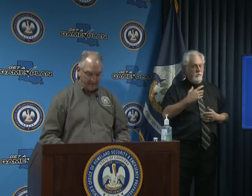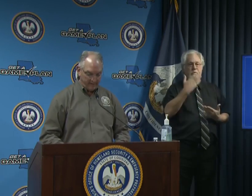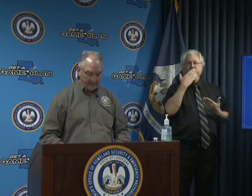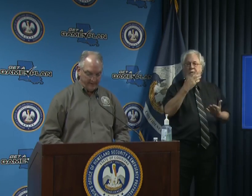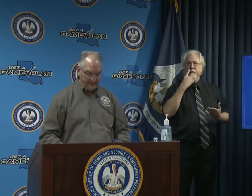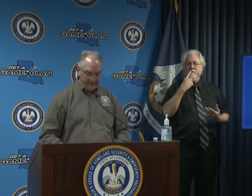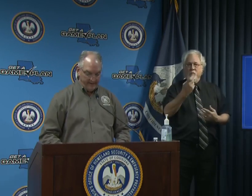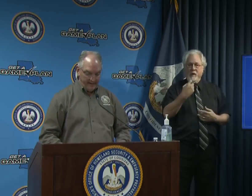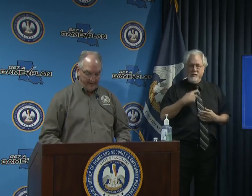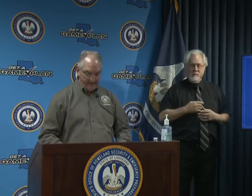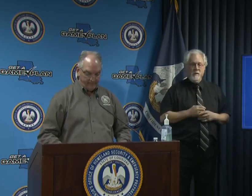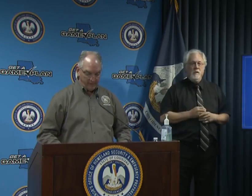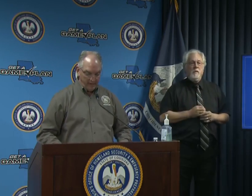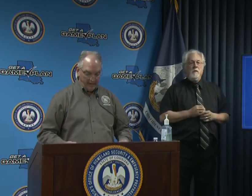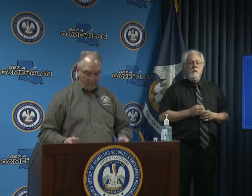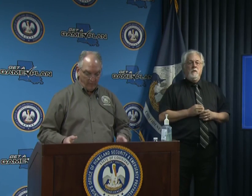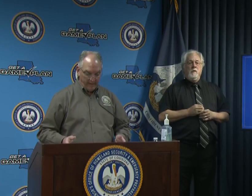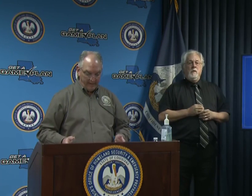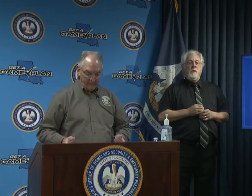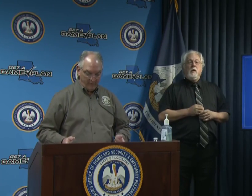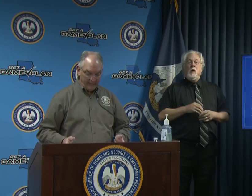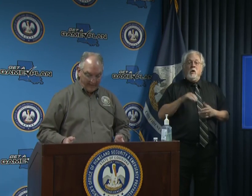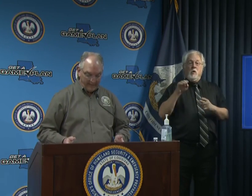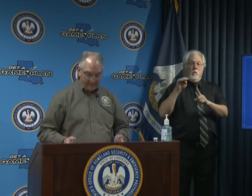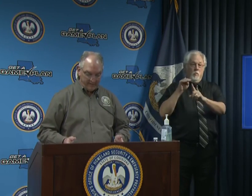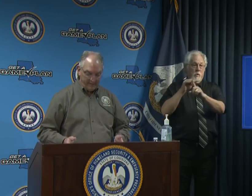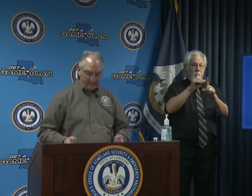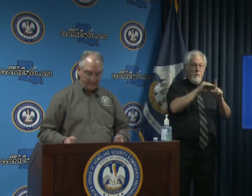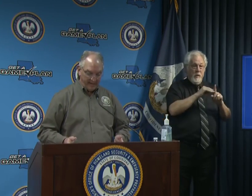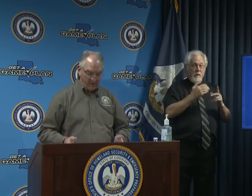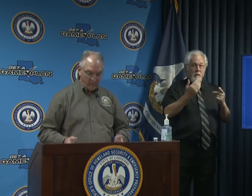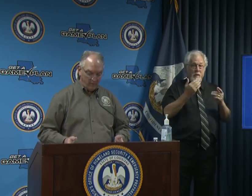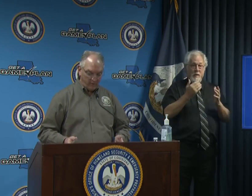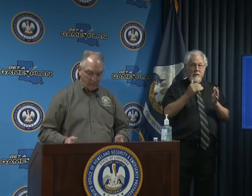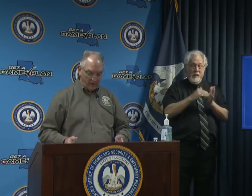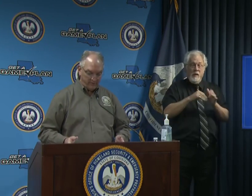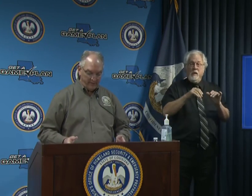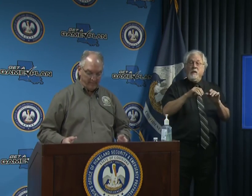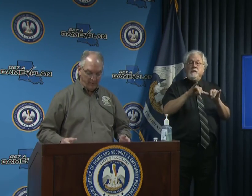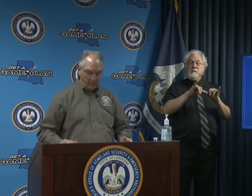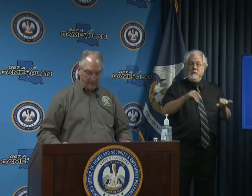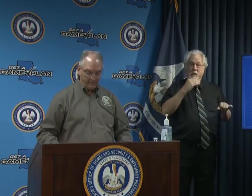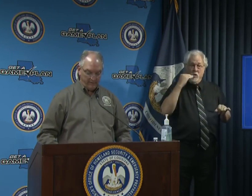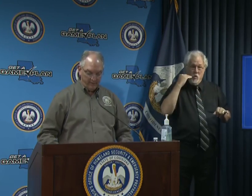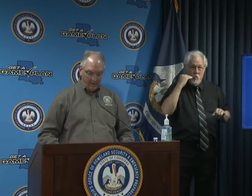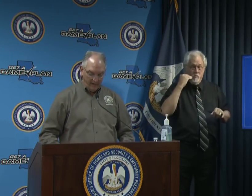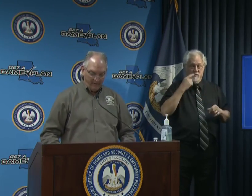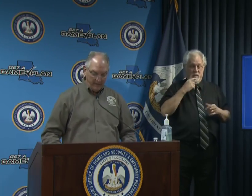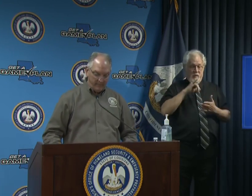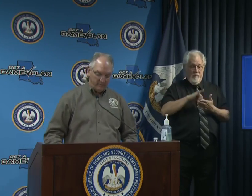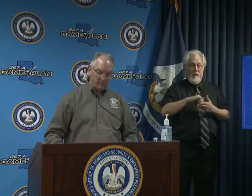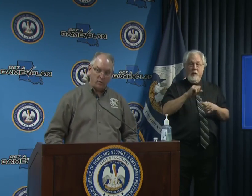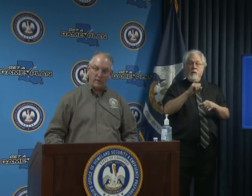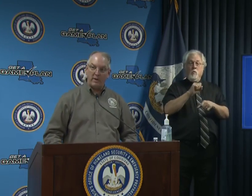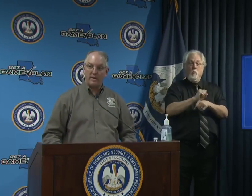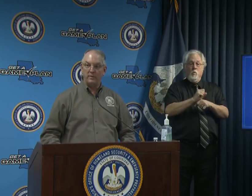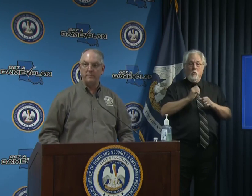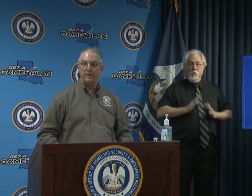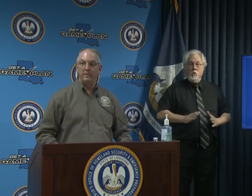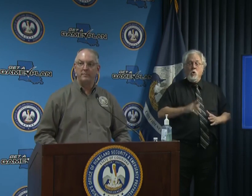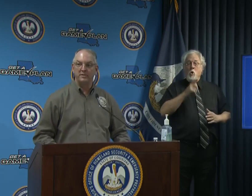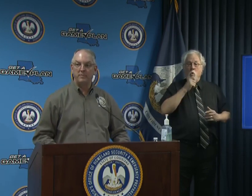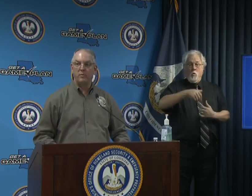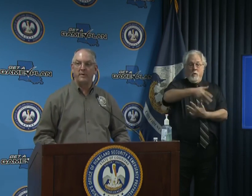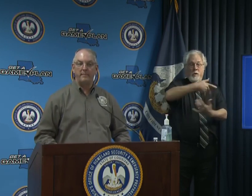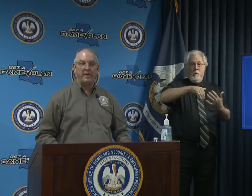thank him for asking it and i'll remind everyone again the extended stay home order requires that employees of any business who interact